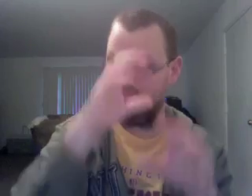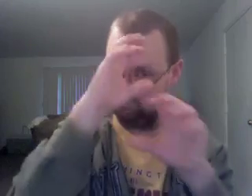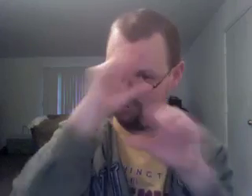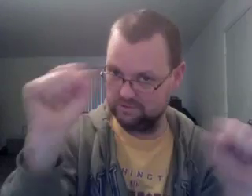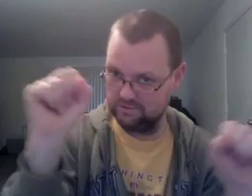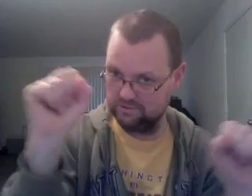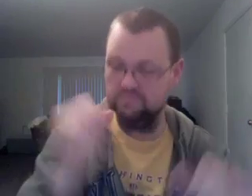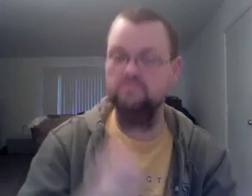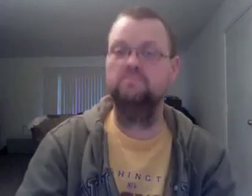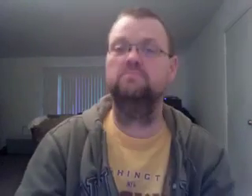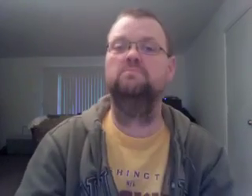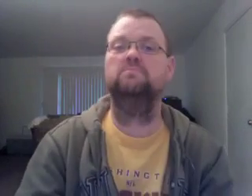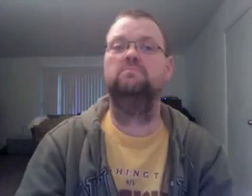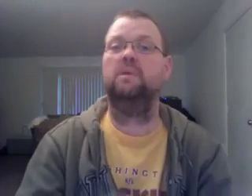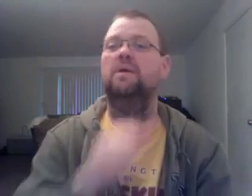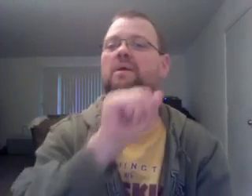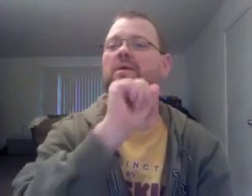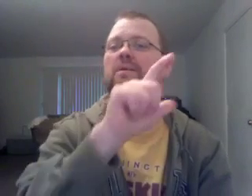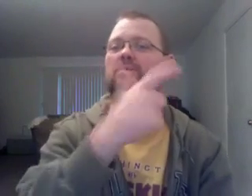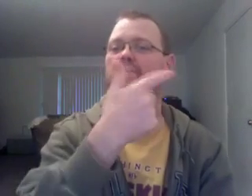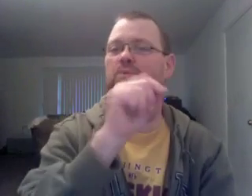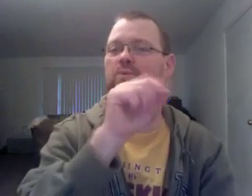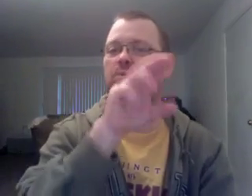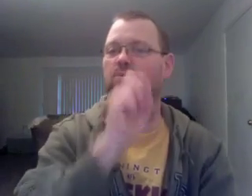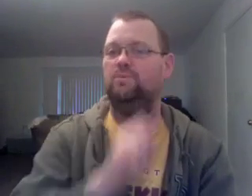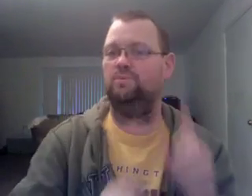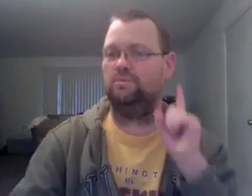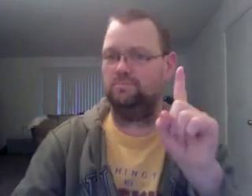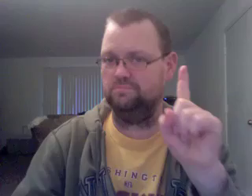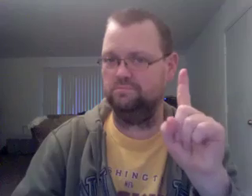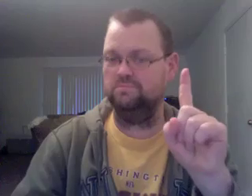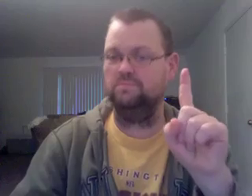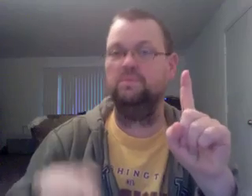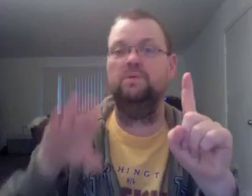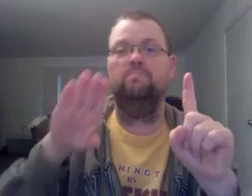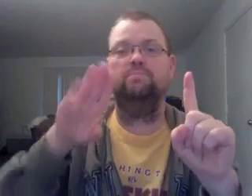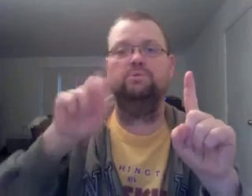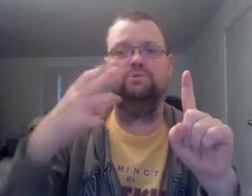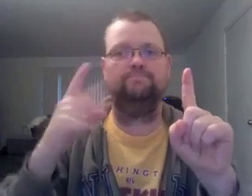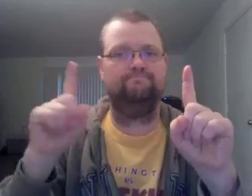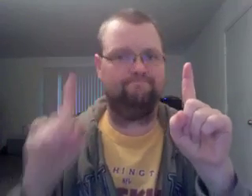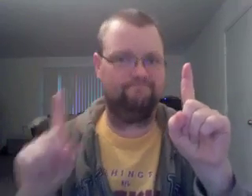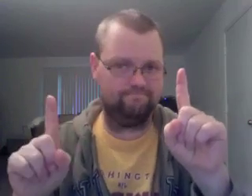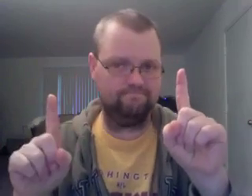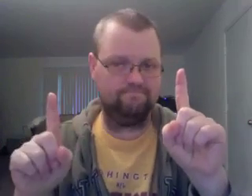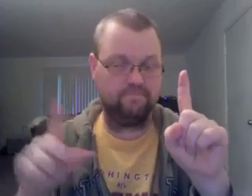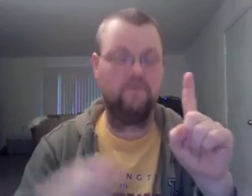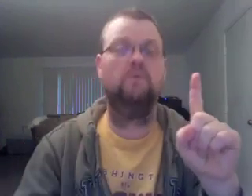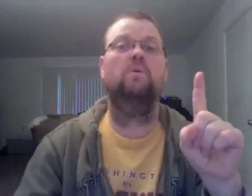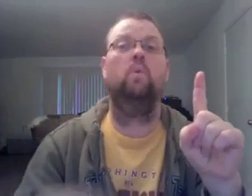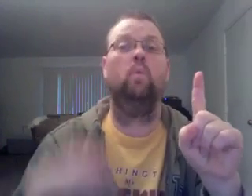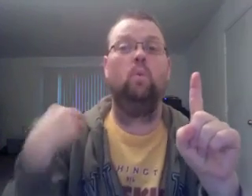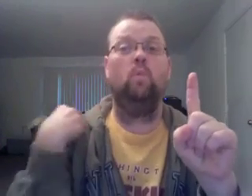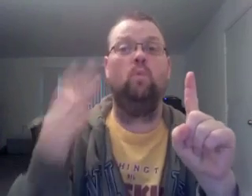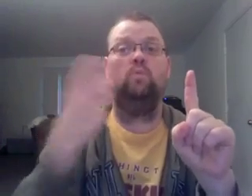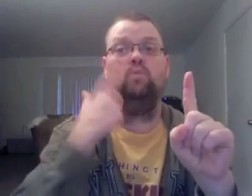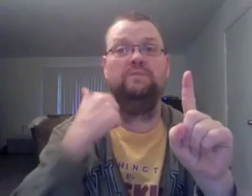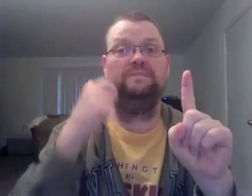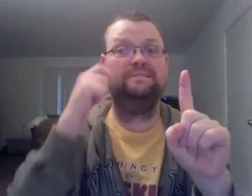accomplished road breaker. won at once and can spin back in August. we know he doesn't have to turn right. Unfortunately, he shouldn't have to turn right on the one-and-a-half